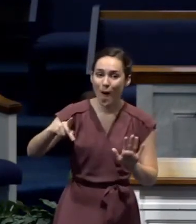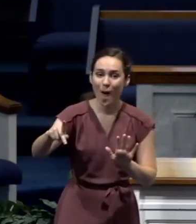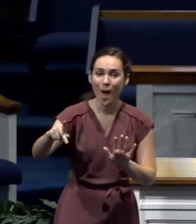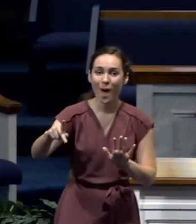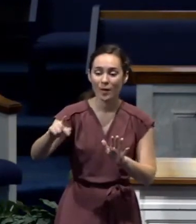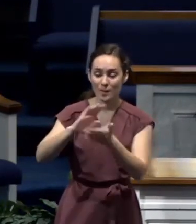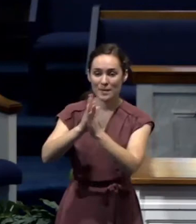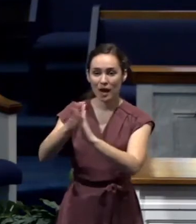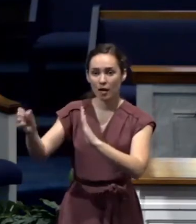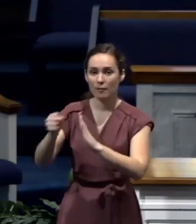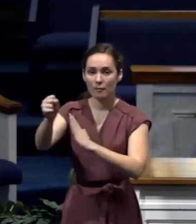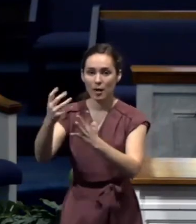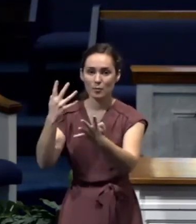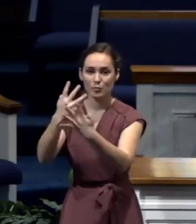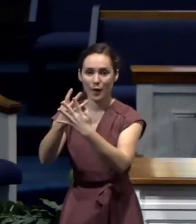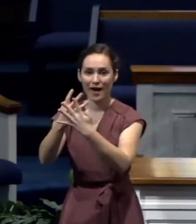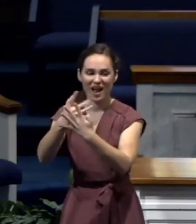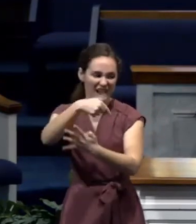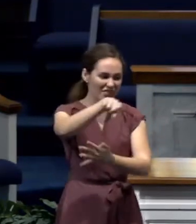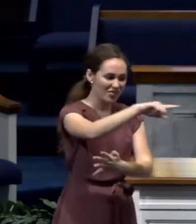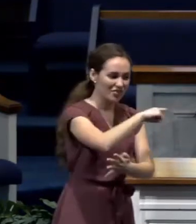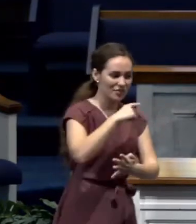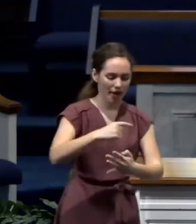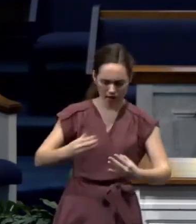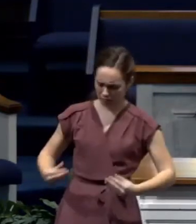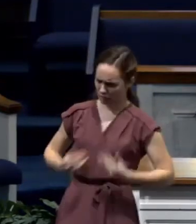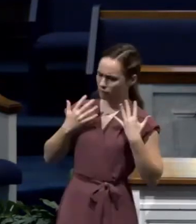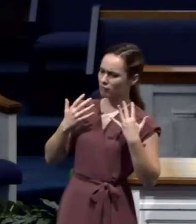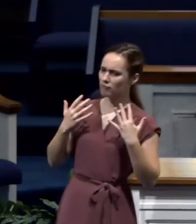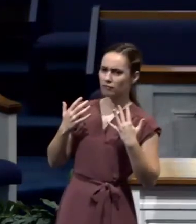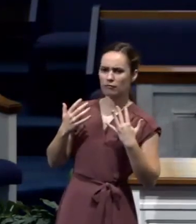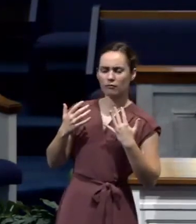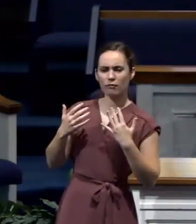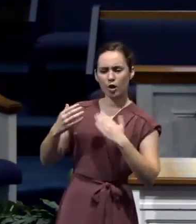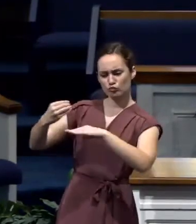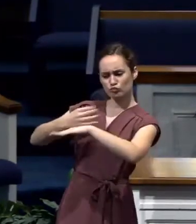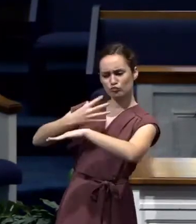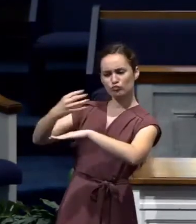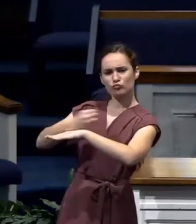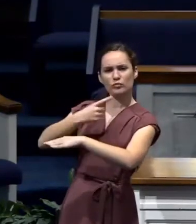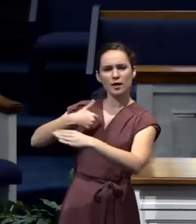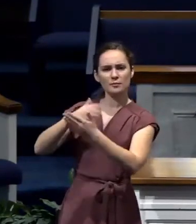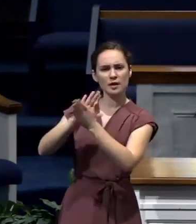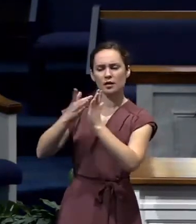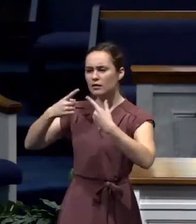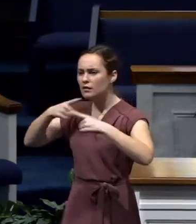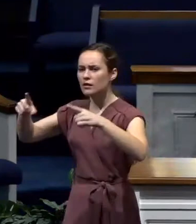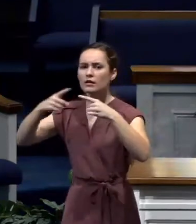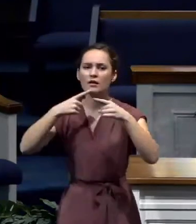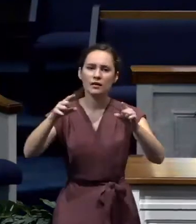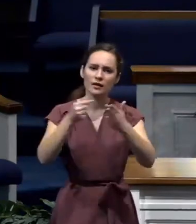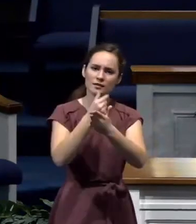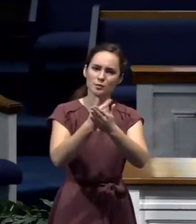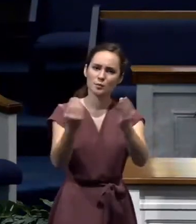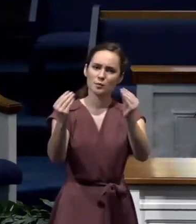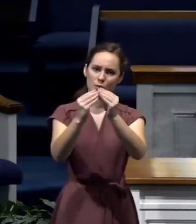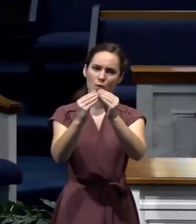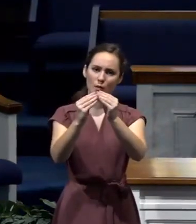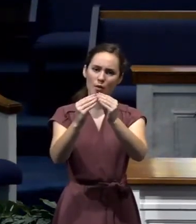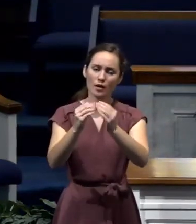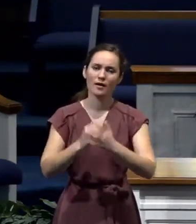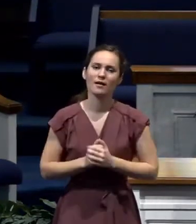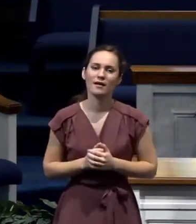courage. And so people that were normally fearful were beginning to speak out, not in a hostile way,